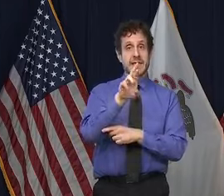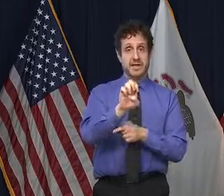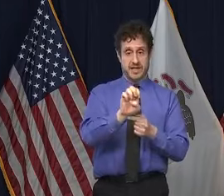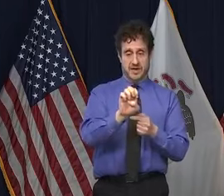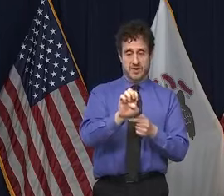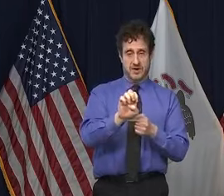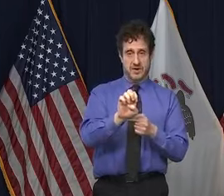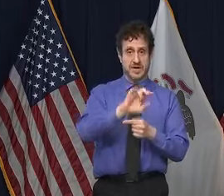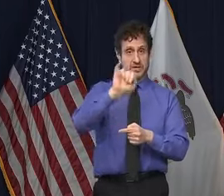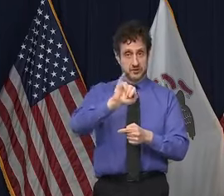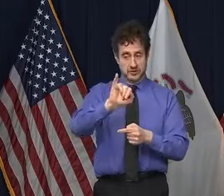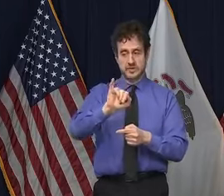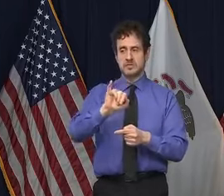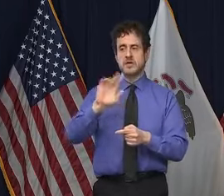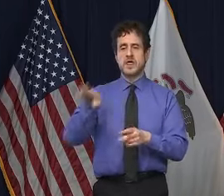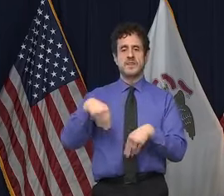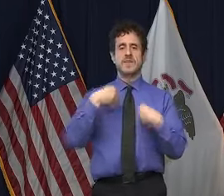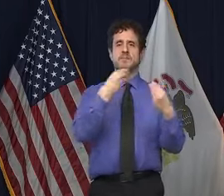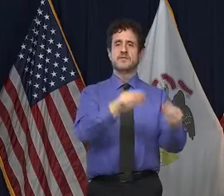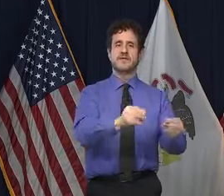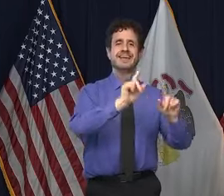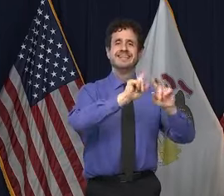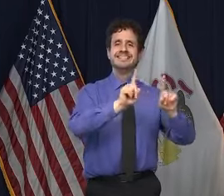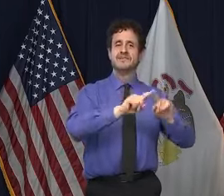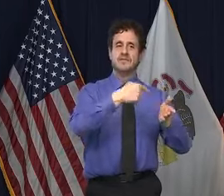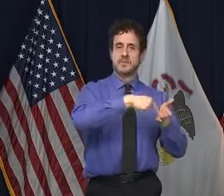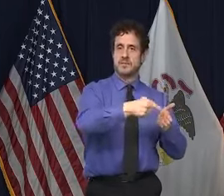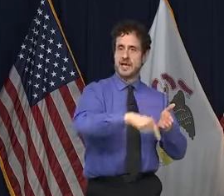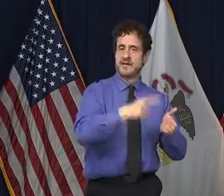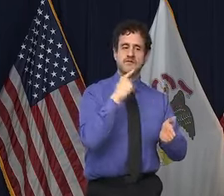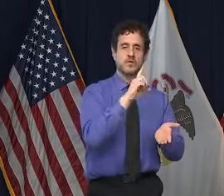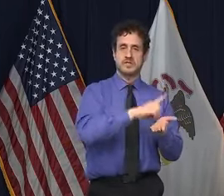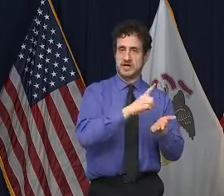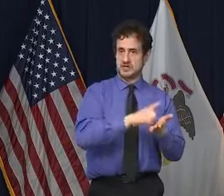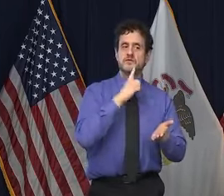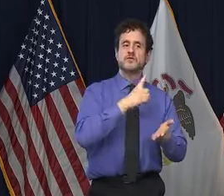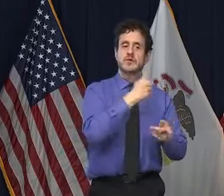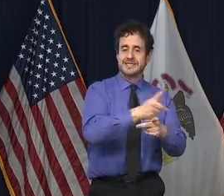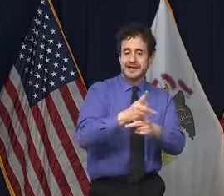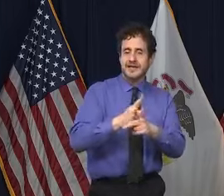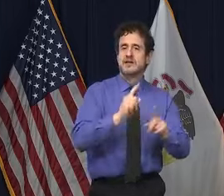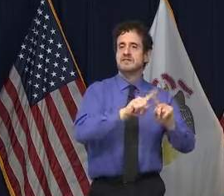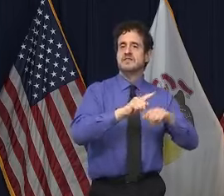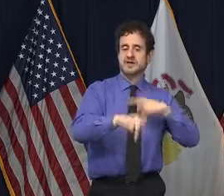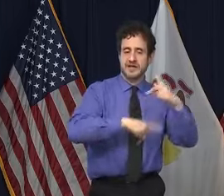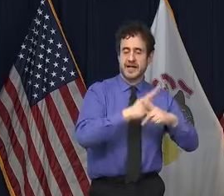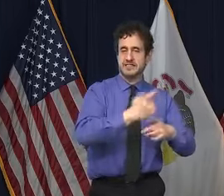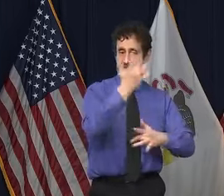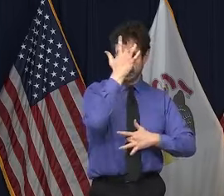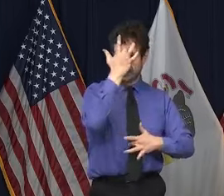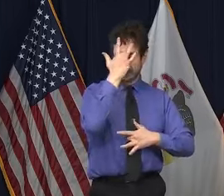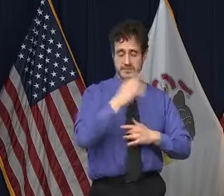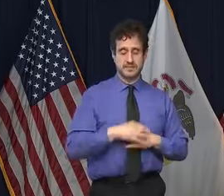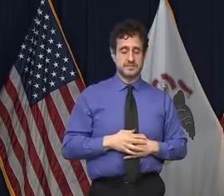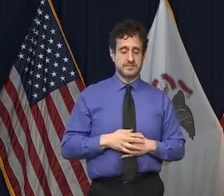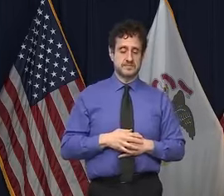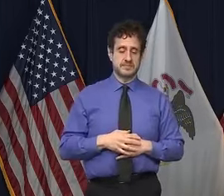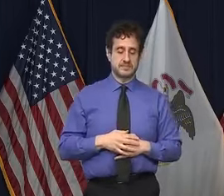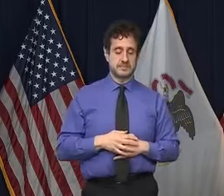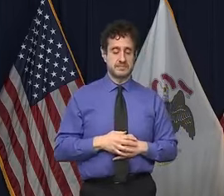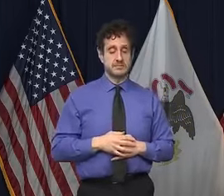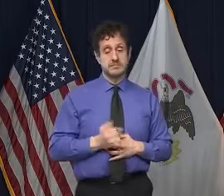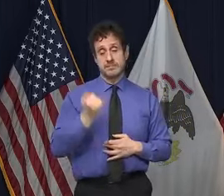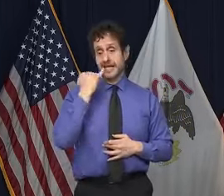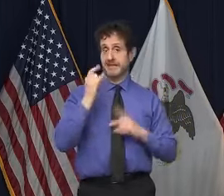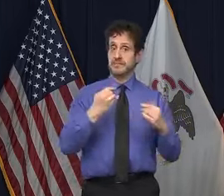provides different rates to doctors for treating different kinds of diseases. So whether